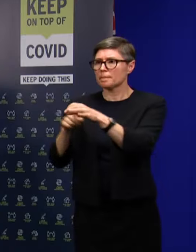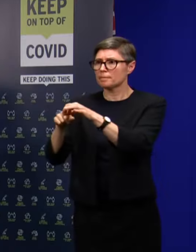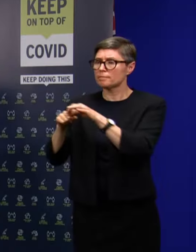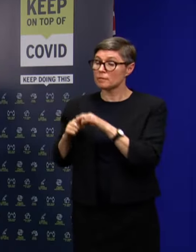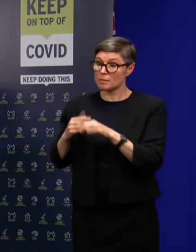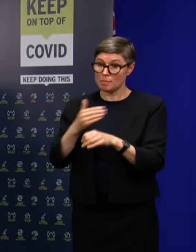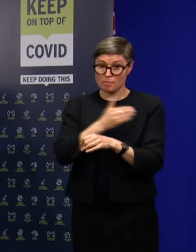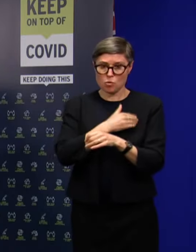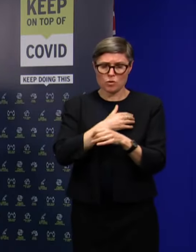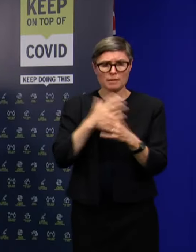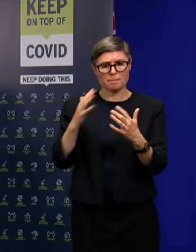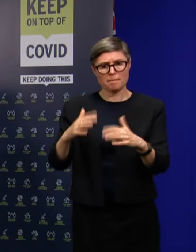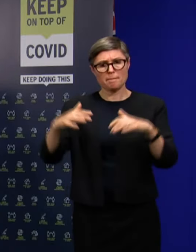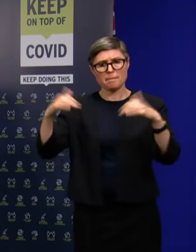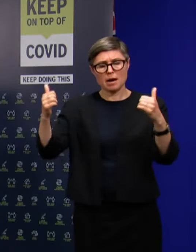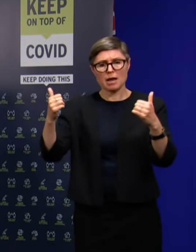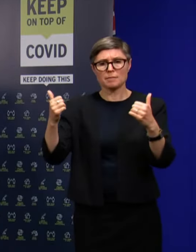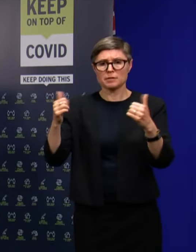There